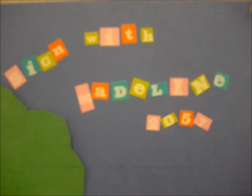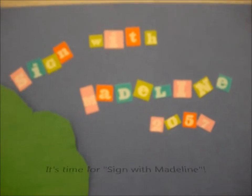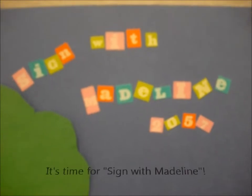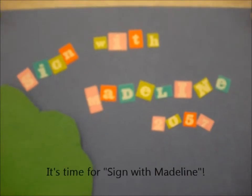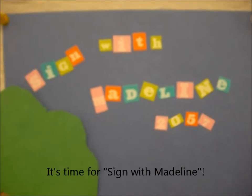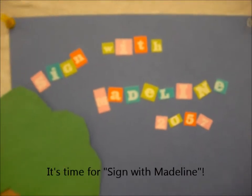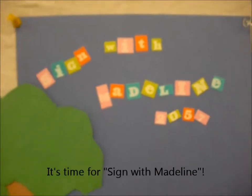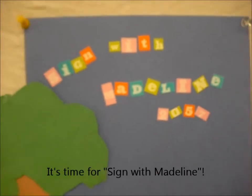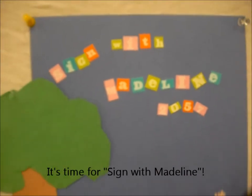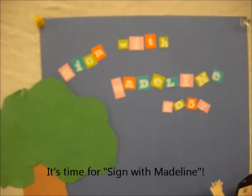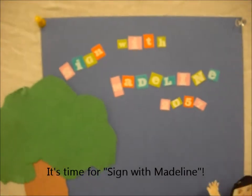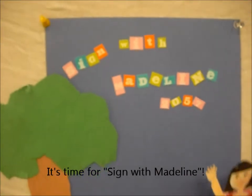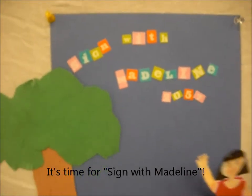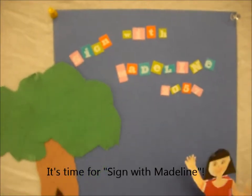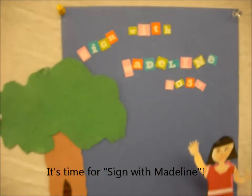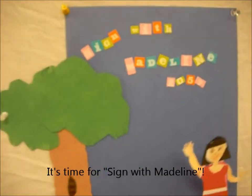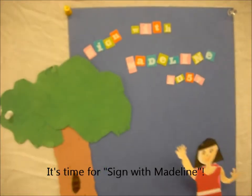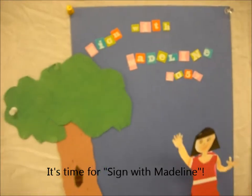It's time for Sign with Madeline.